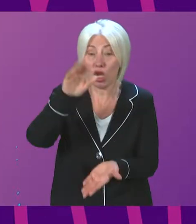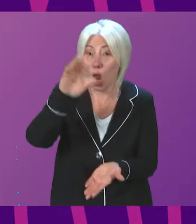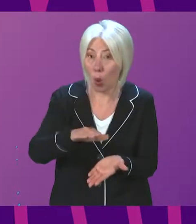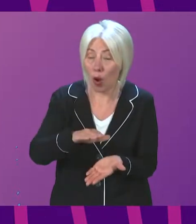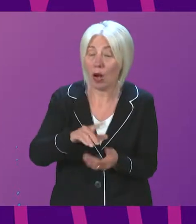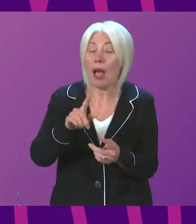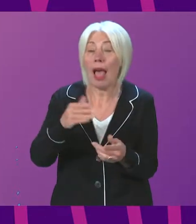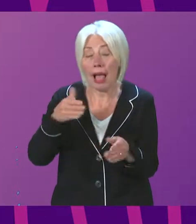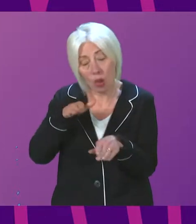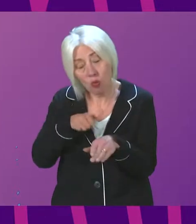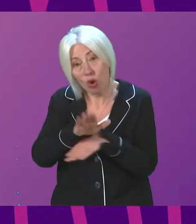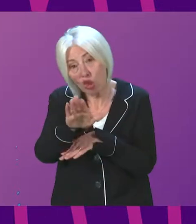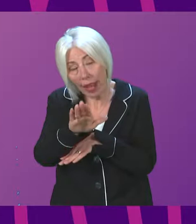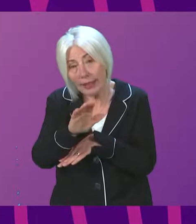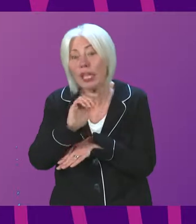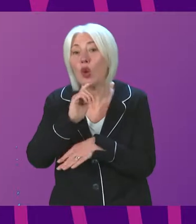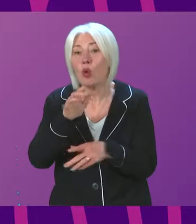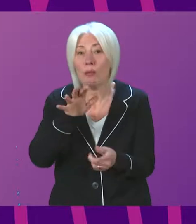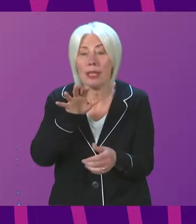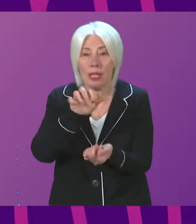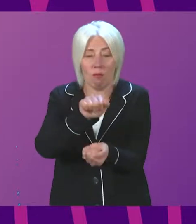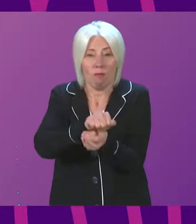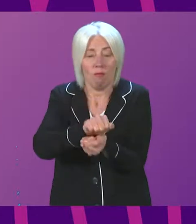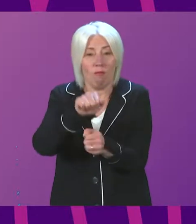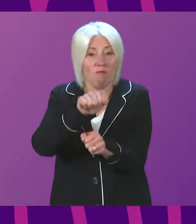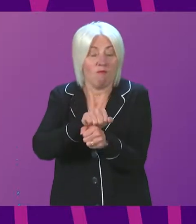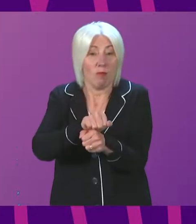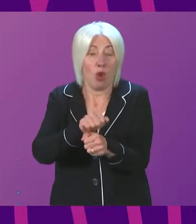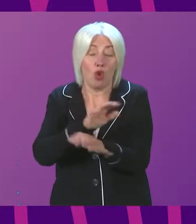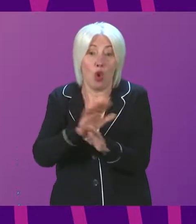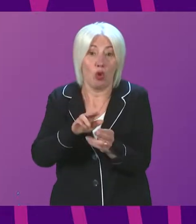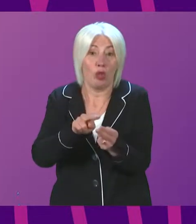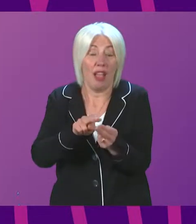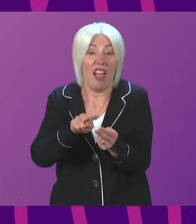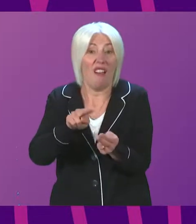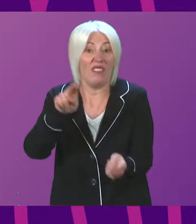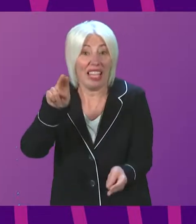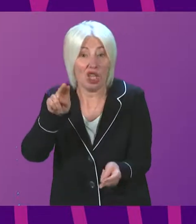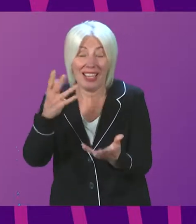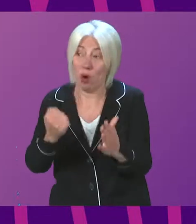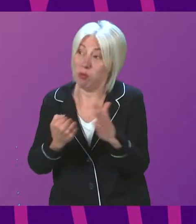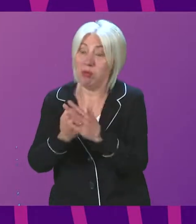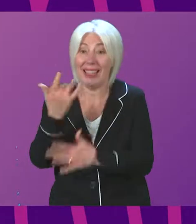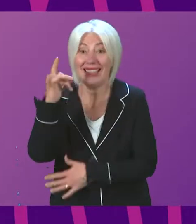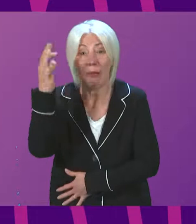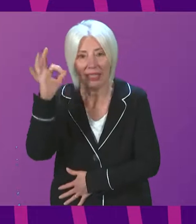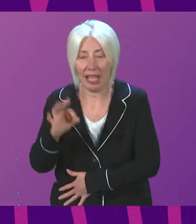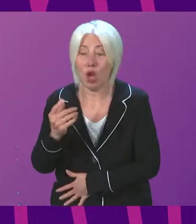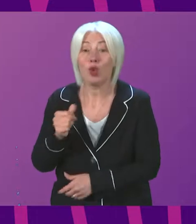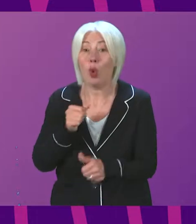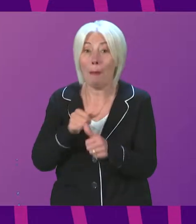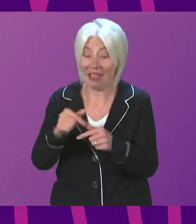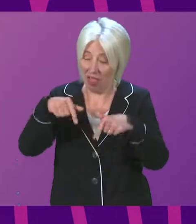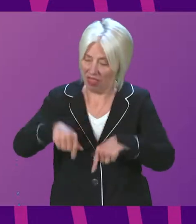projected to continue to be constrained notwithstanding the rate of inflation hitting 10%. So the sooner this parliament,